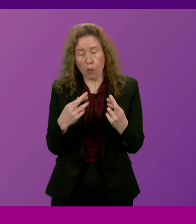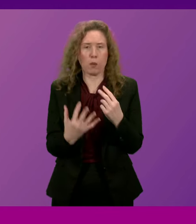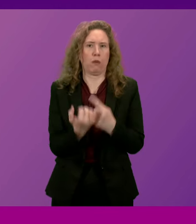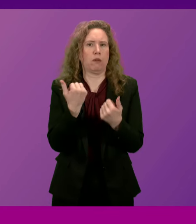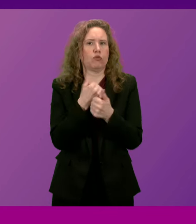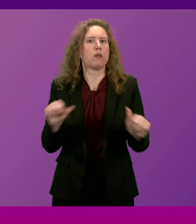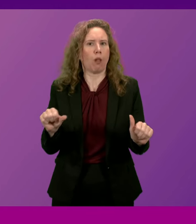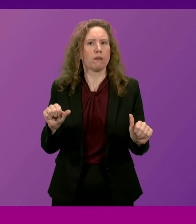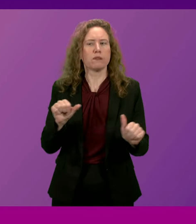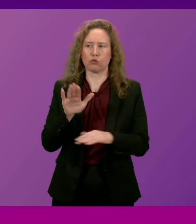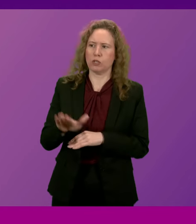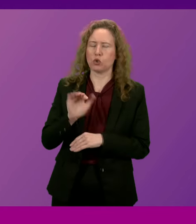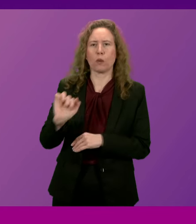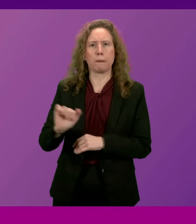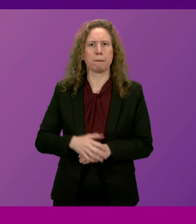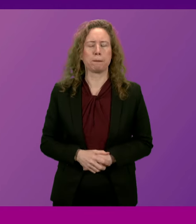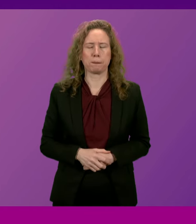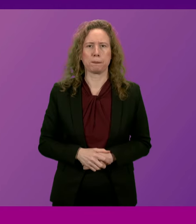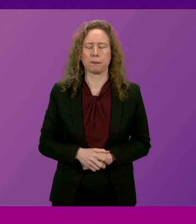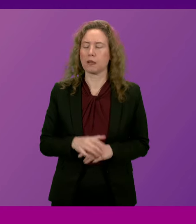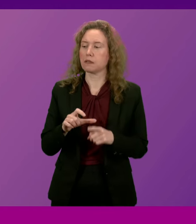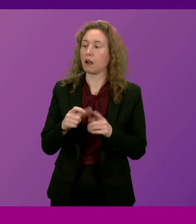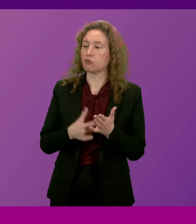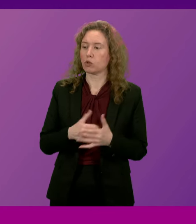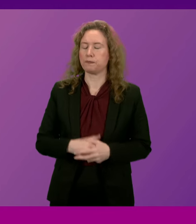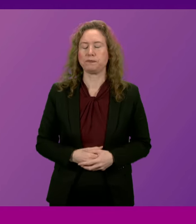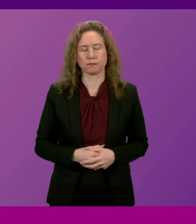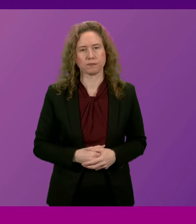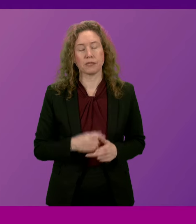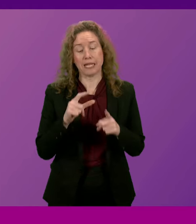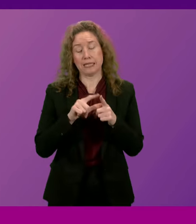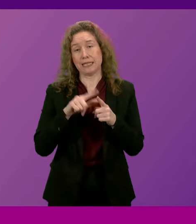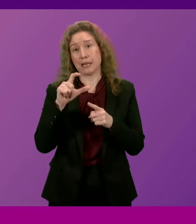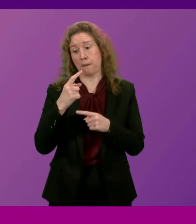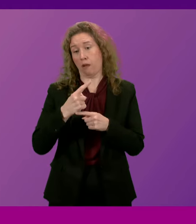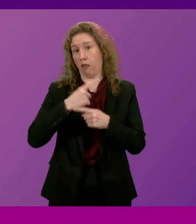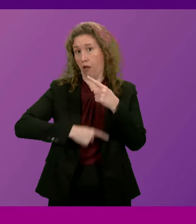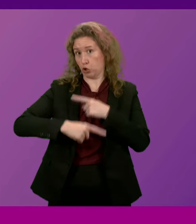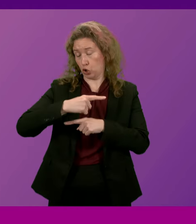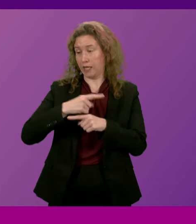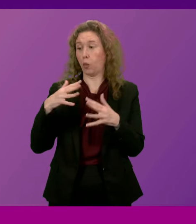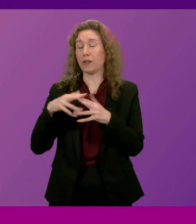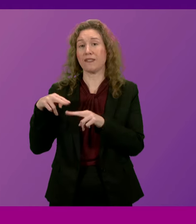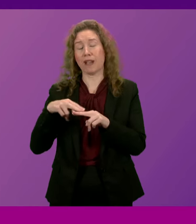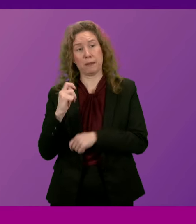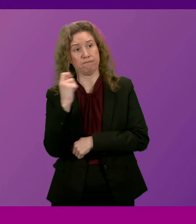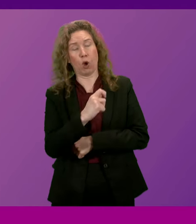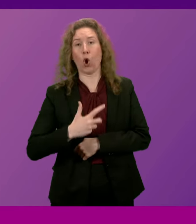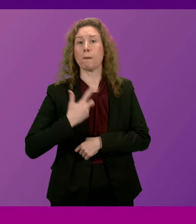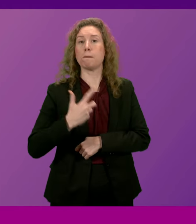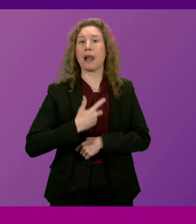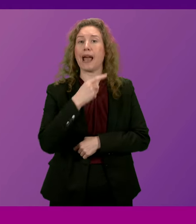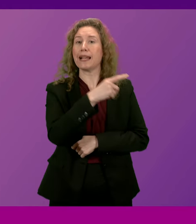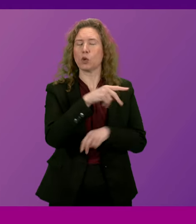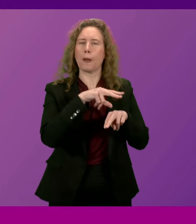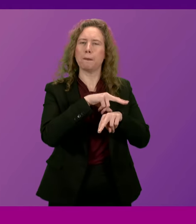concerns that the family has. Douglas Ross. In December last year, the Wilson family complained to the Police Investigation and Review